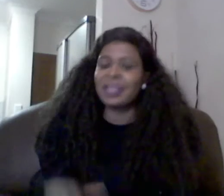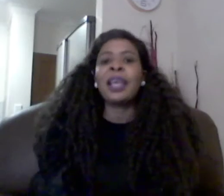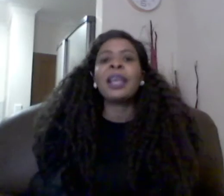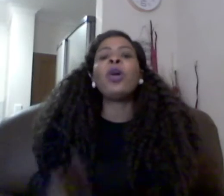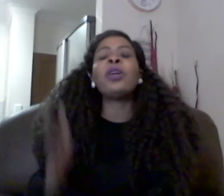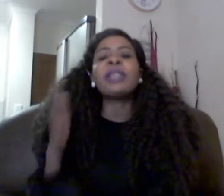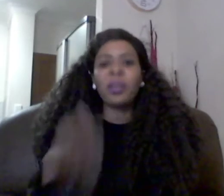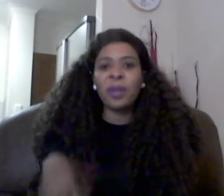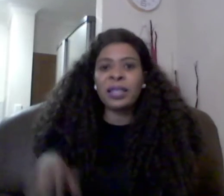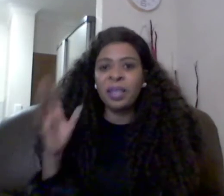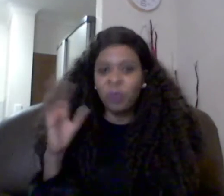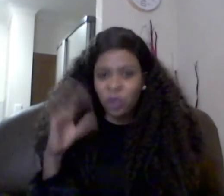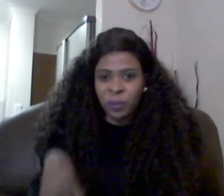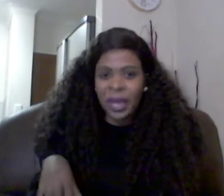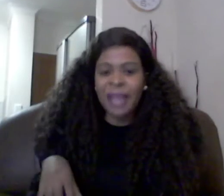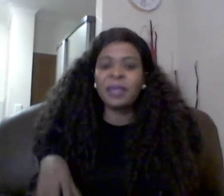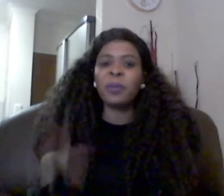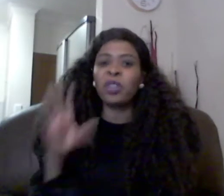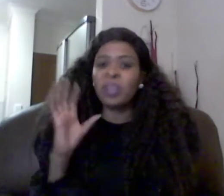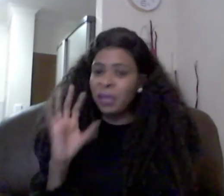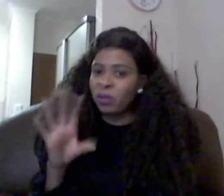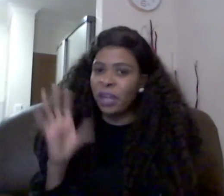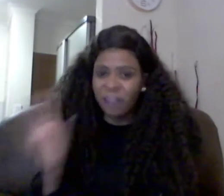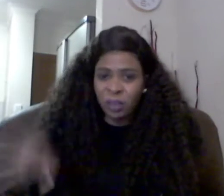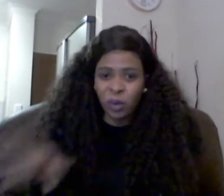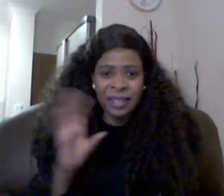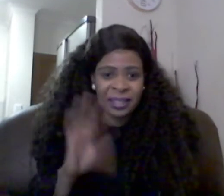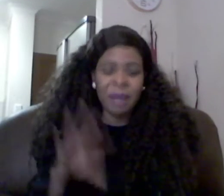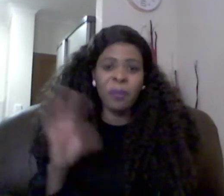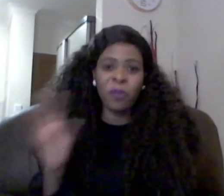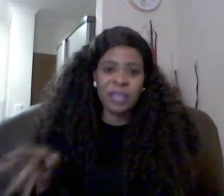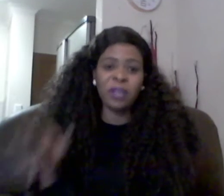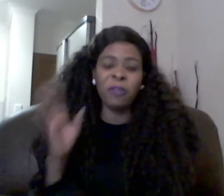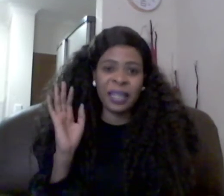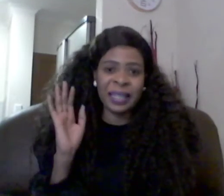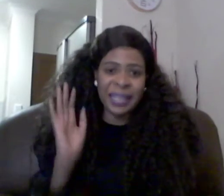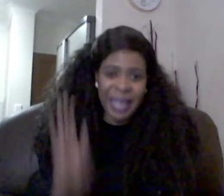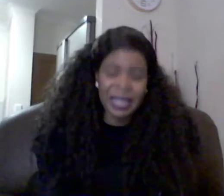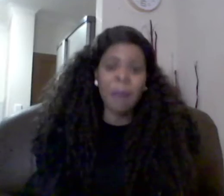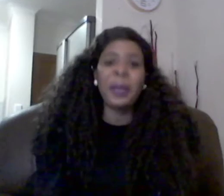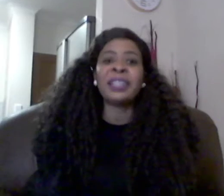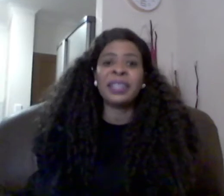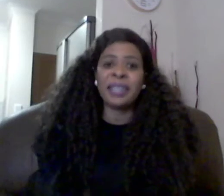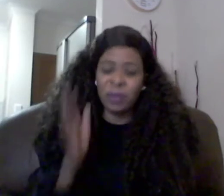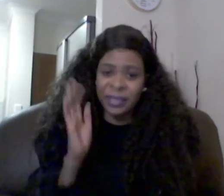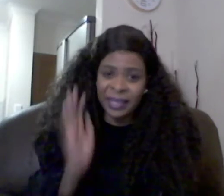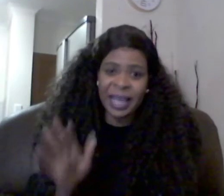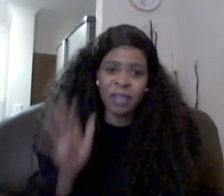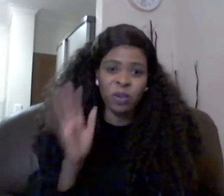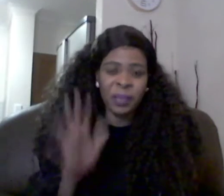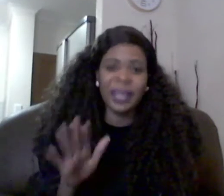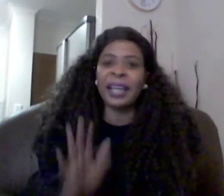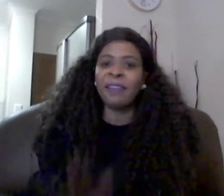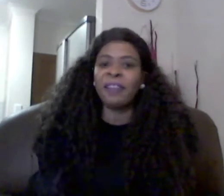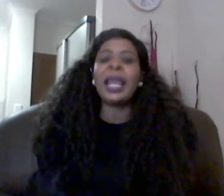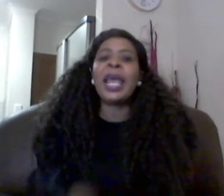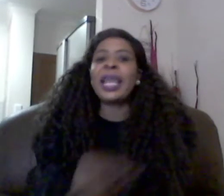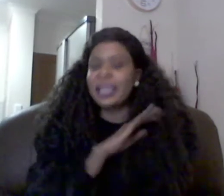those are the questions that we should be asking because sometimes you're afraid to ask this type of question you find that years are passing now is three years you being a girlfriend he has